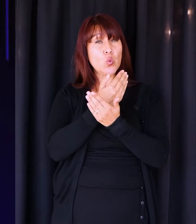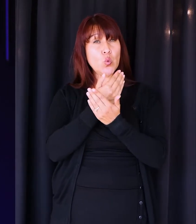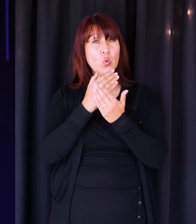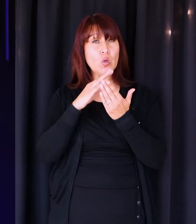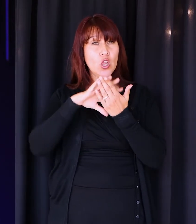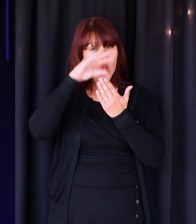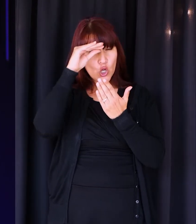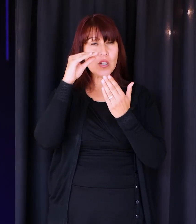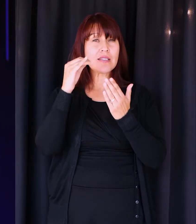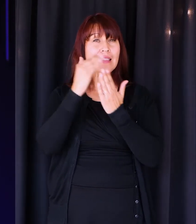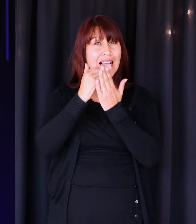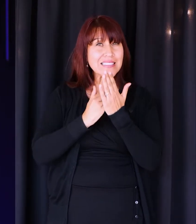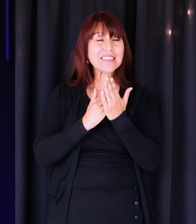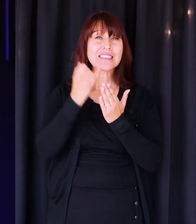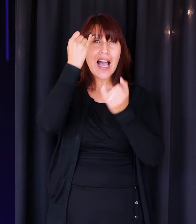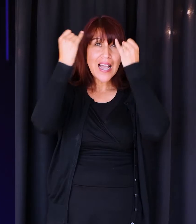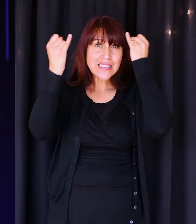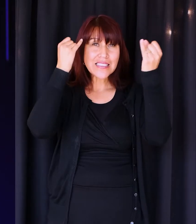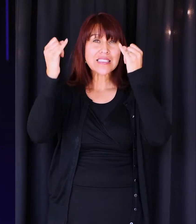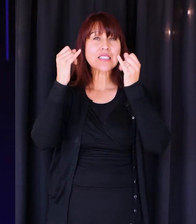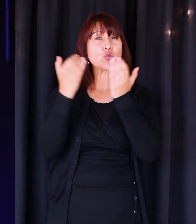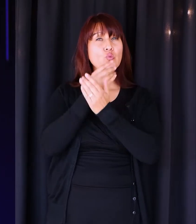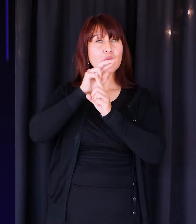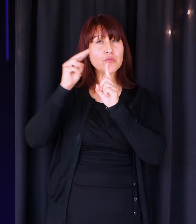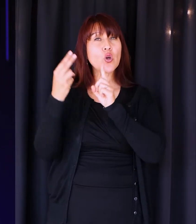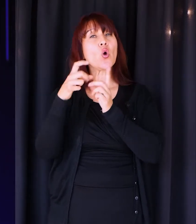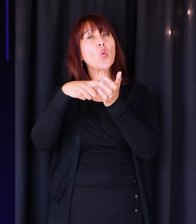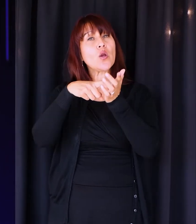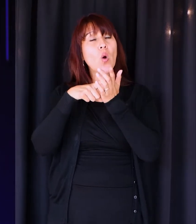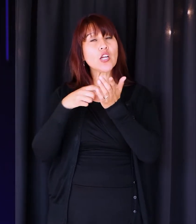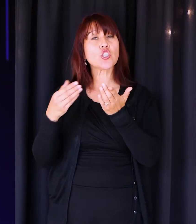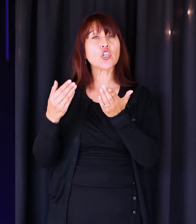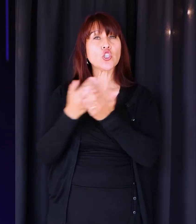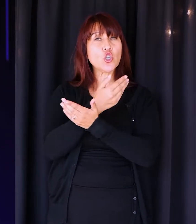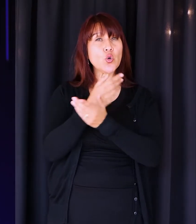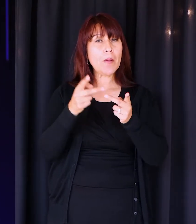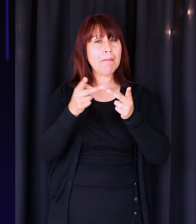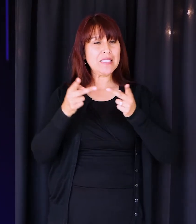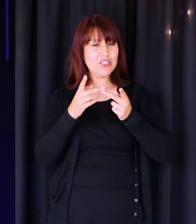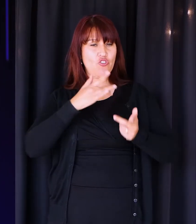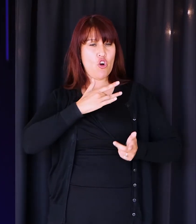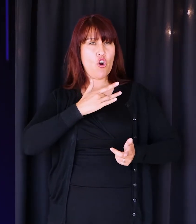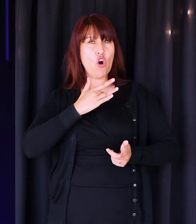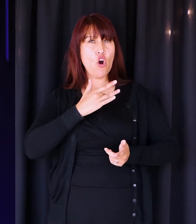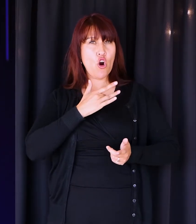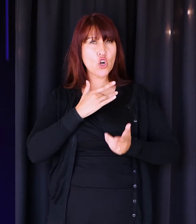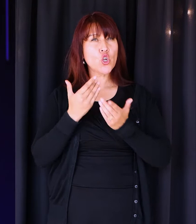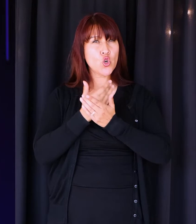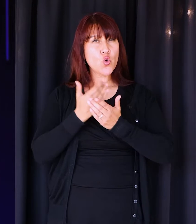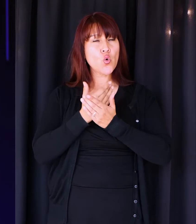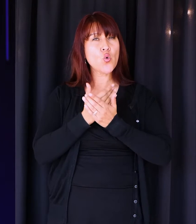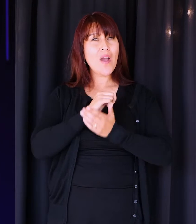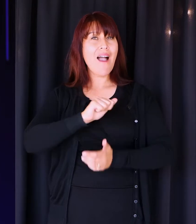lessons, some new ideas, some new perspective, it's going to require a new position of your heart. It's going to require a